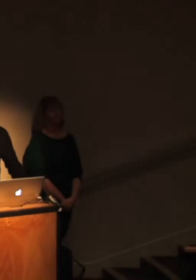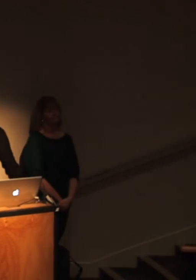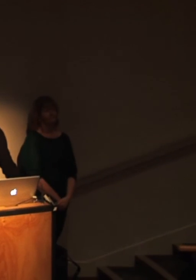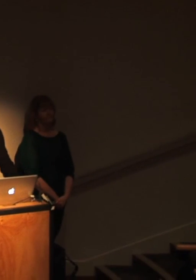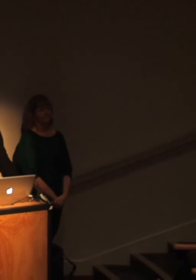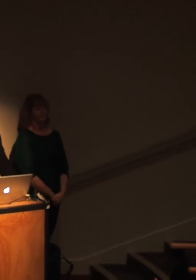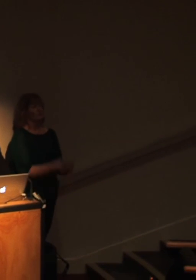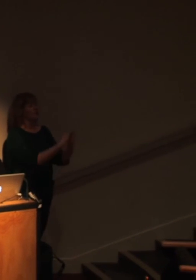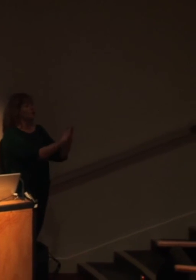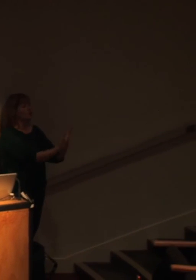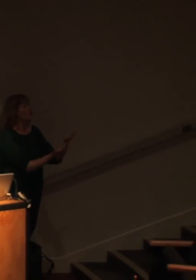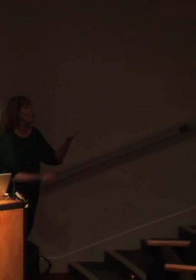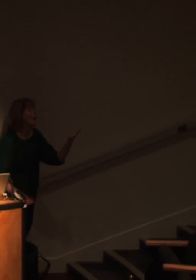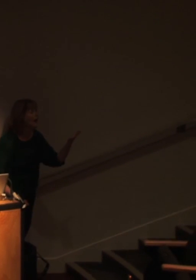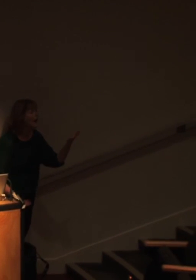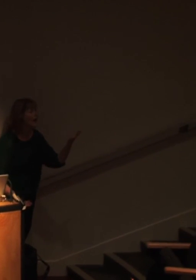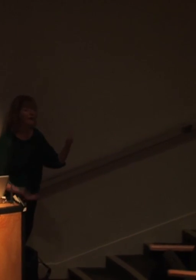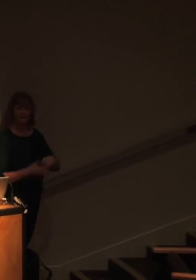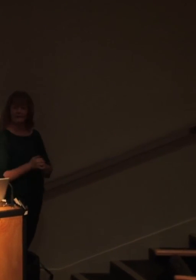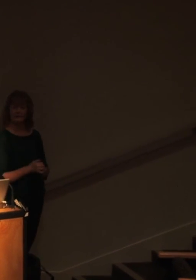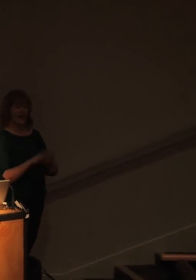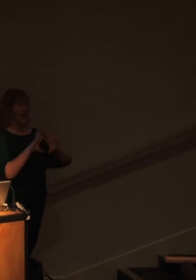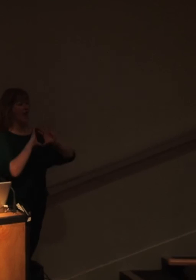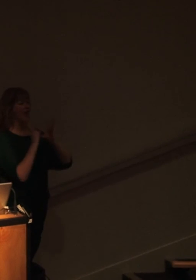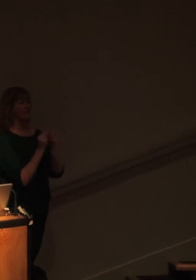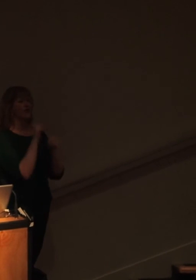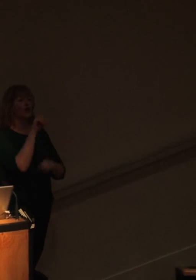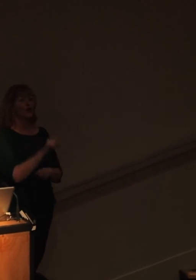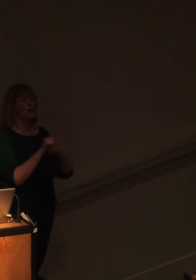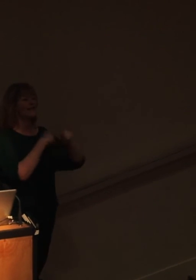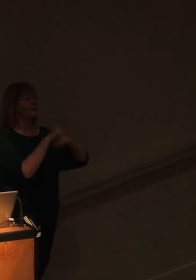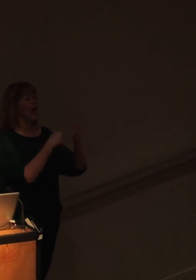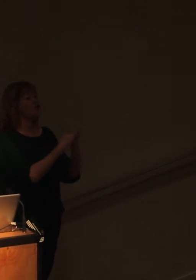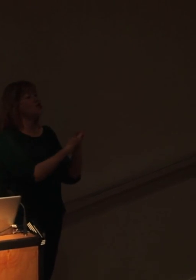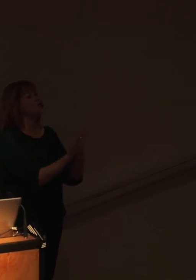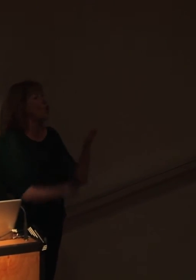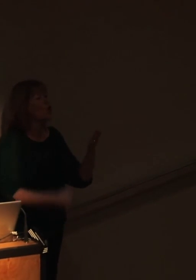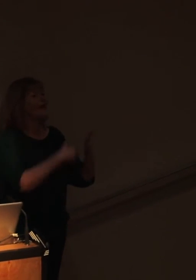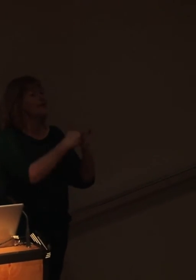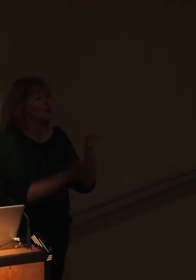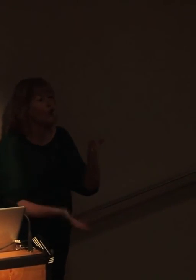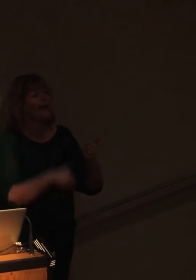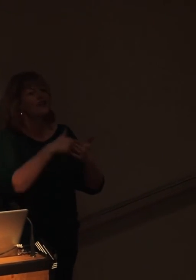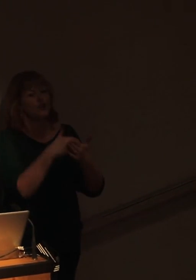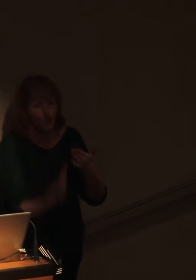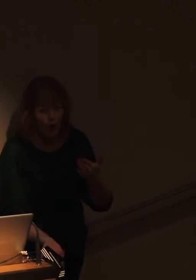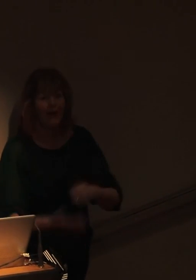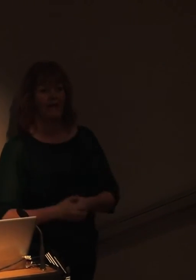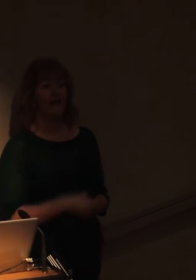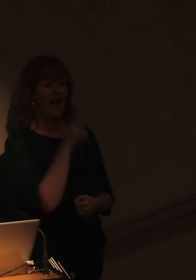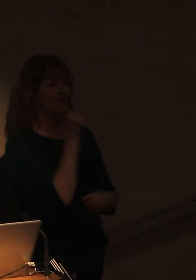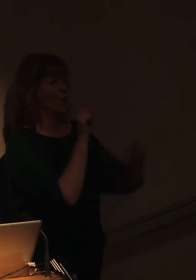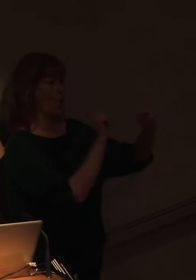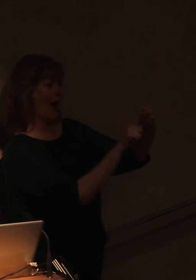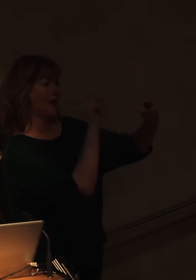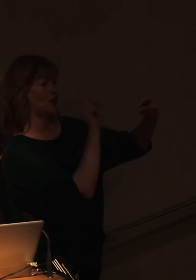Now, story. Everything that you do is about story. It's really, really simple. If you stick to that